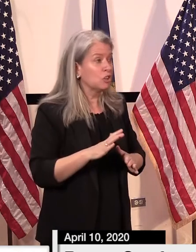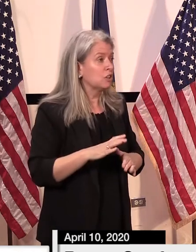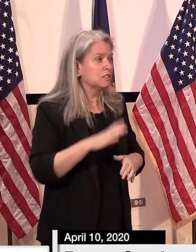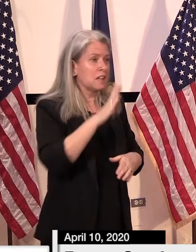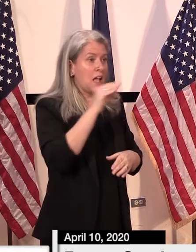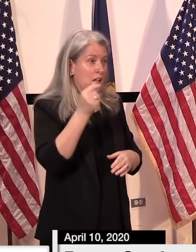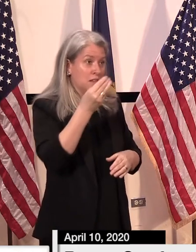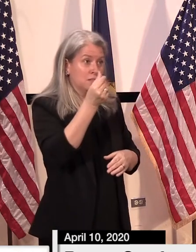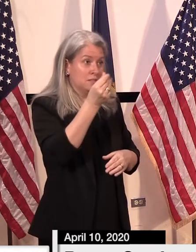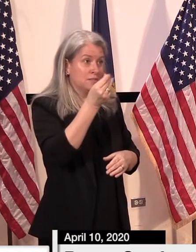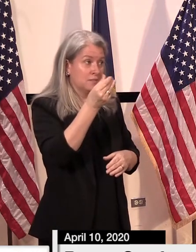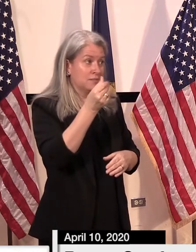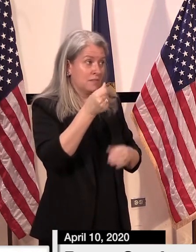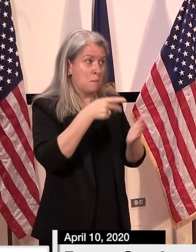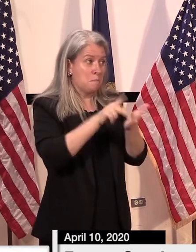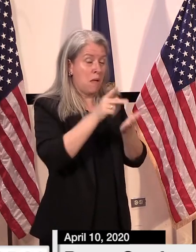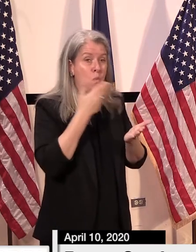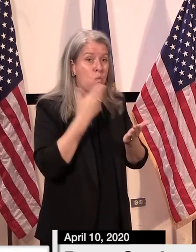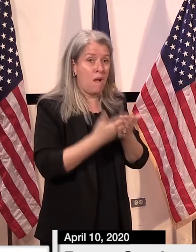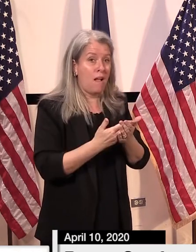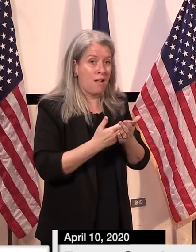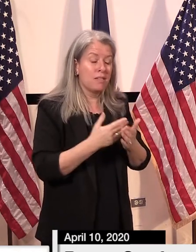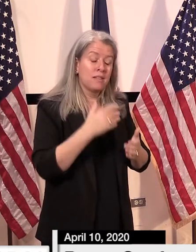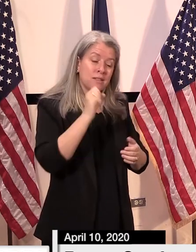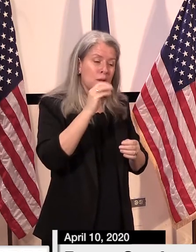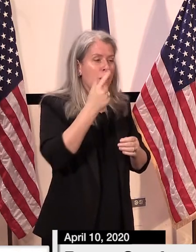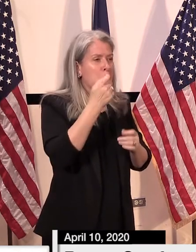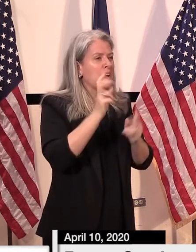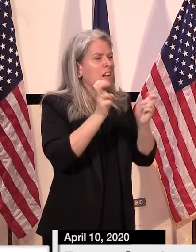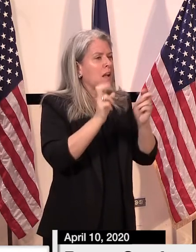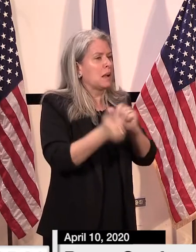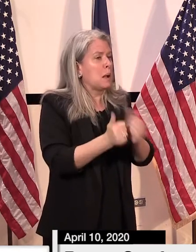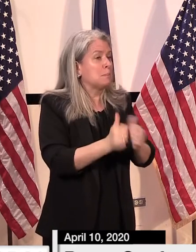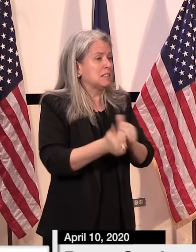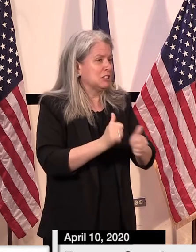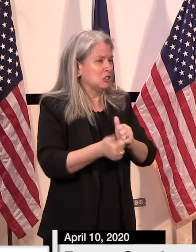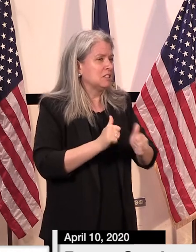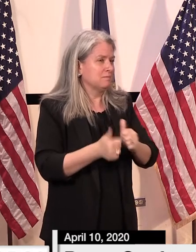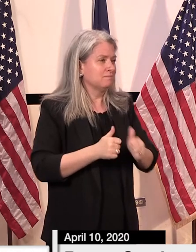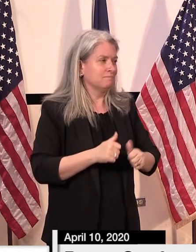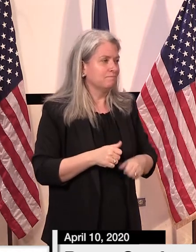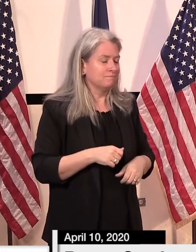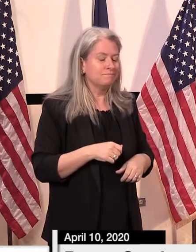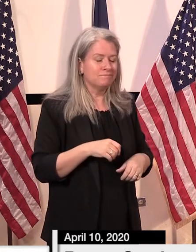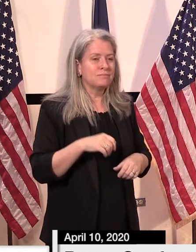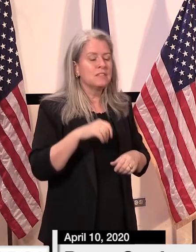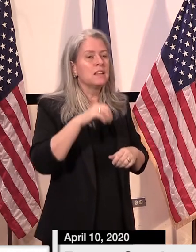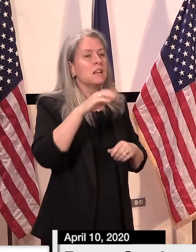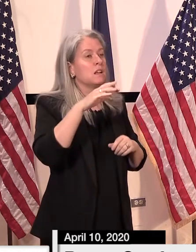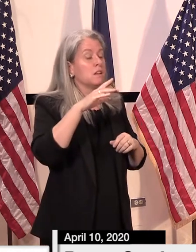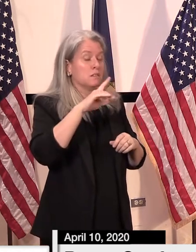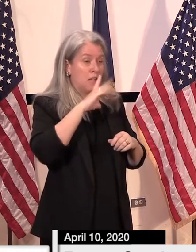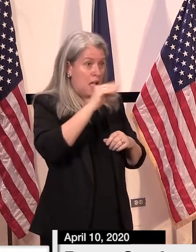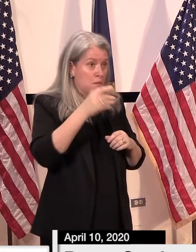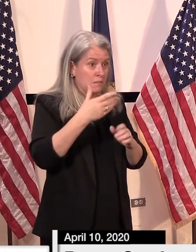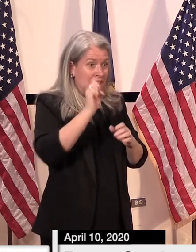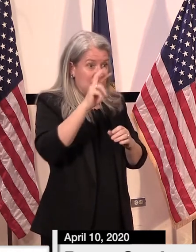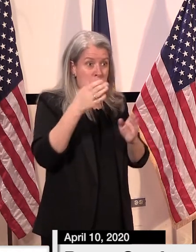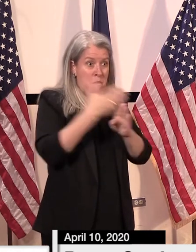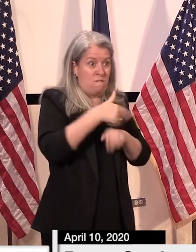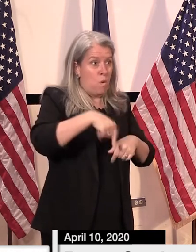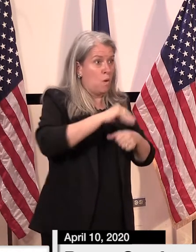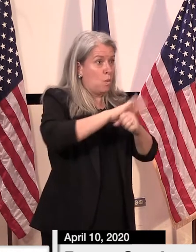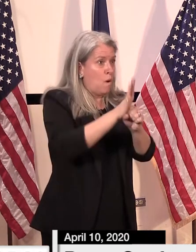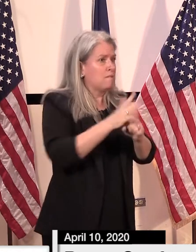lucrative in some respects for healthcare workers so it's challenging across the industry and we were challenged before uh this